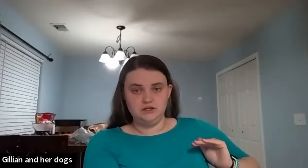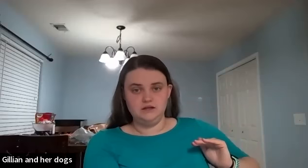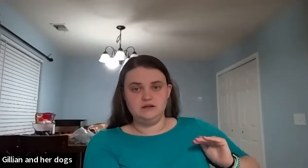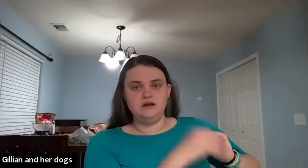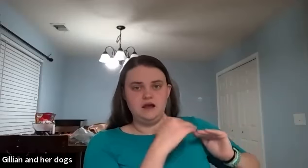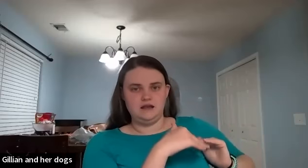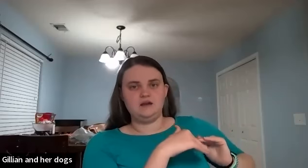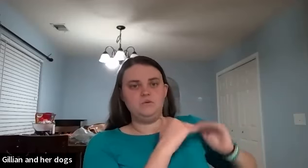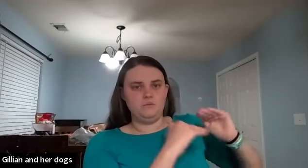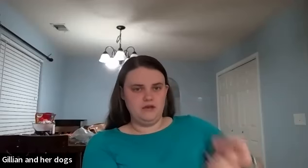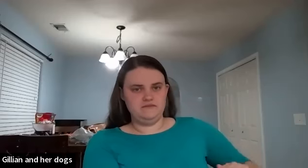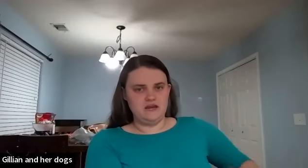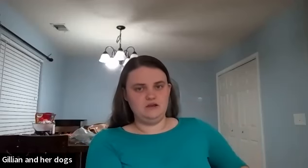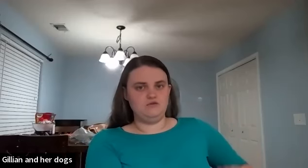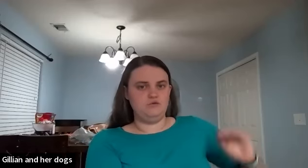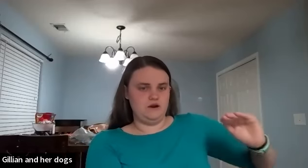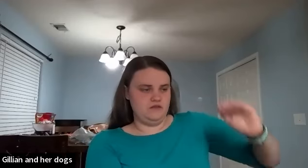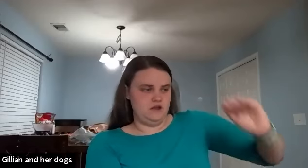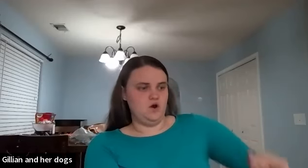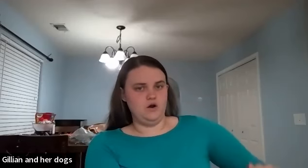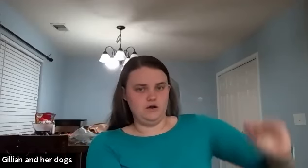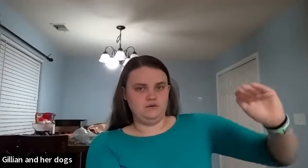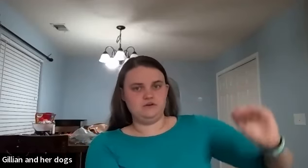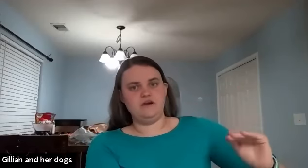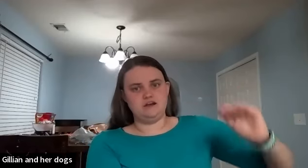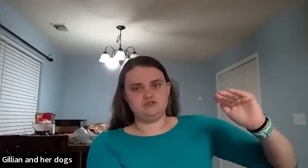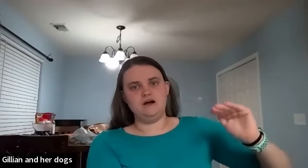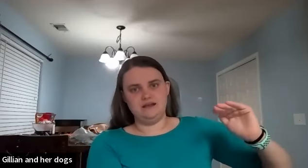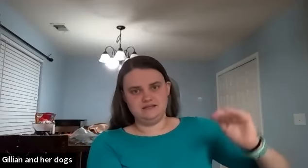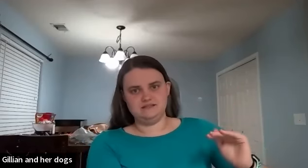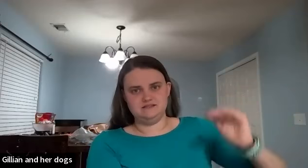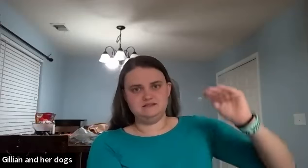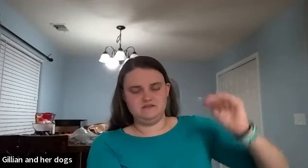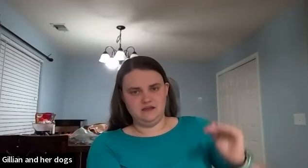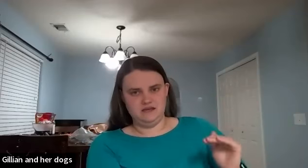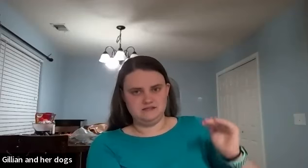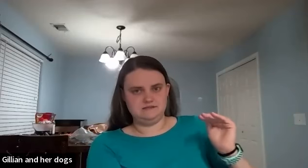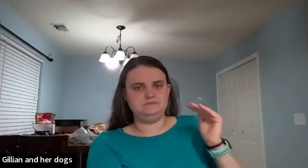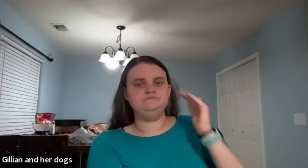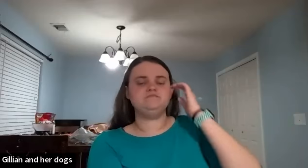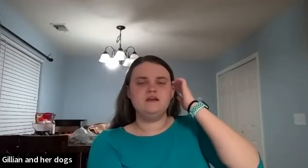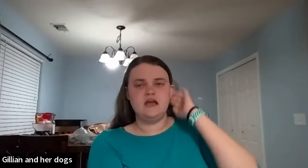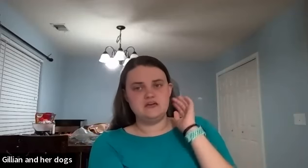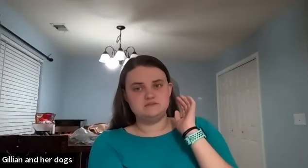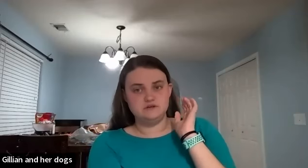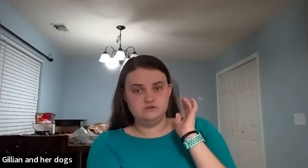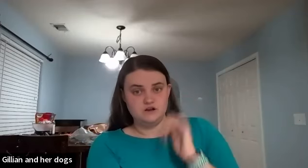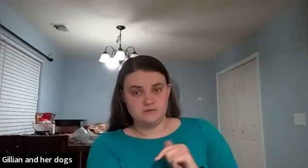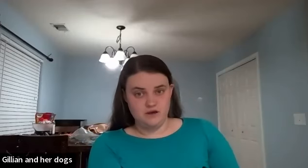i kind of will make that angle where they are like where their actual height is take that guess and that's why you would talk about